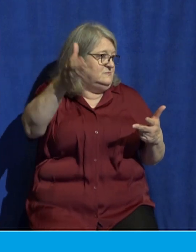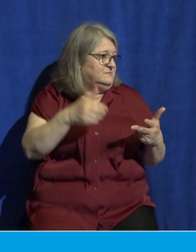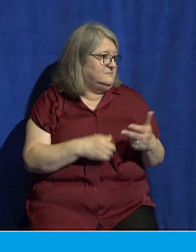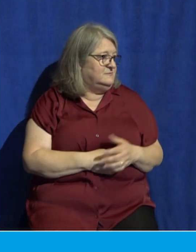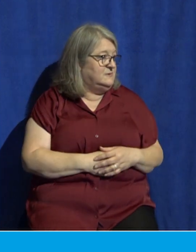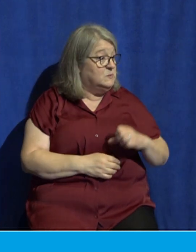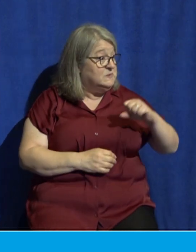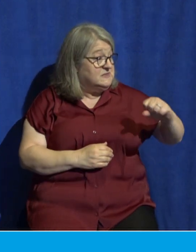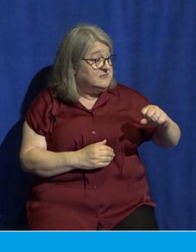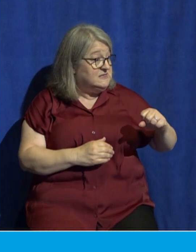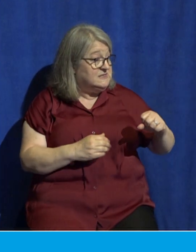we know the future